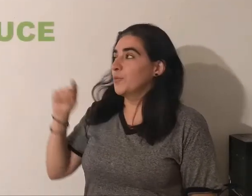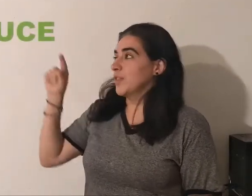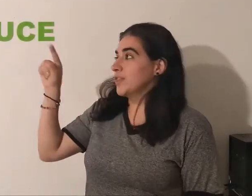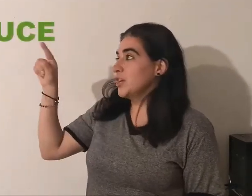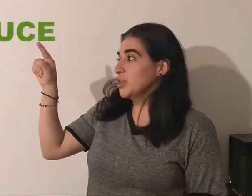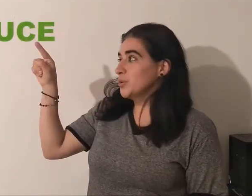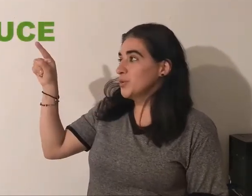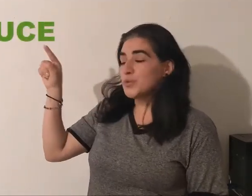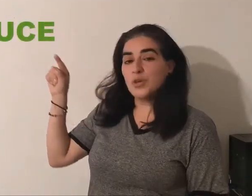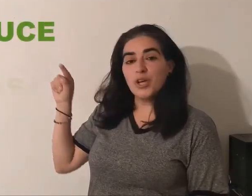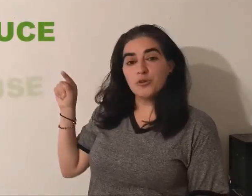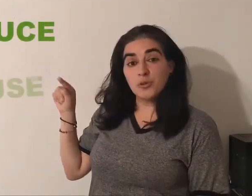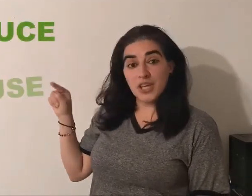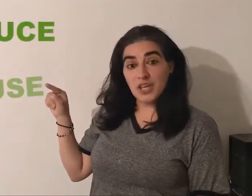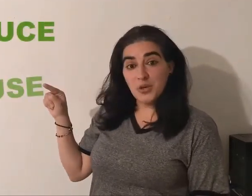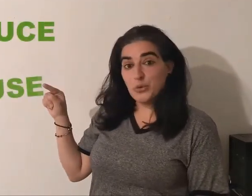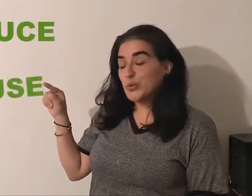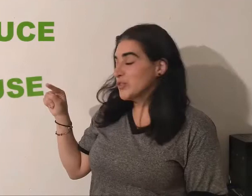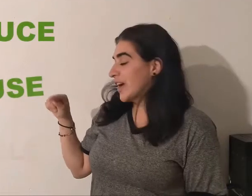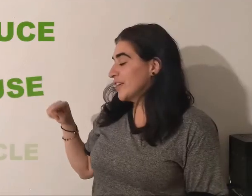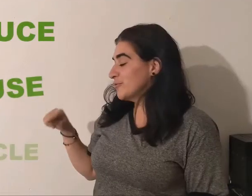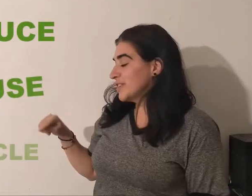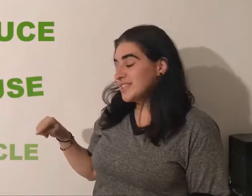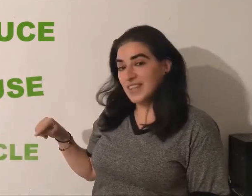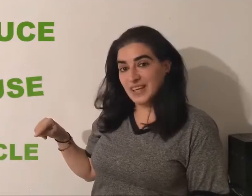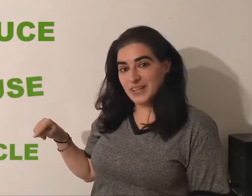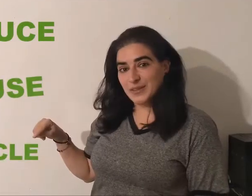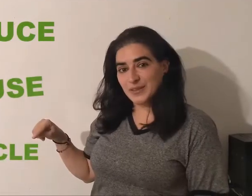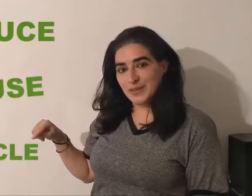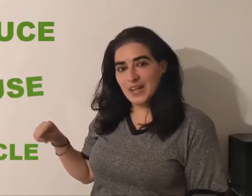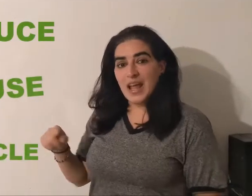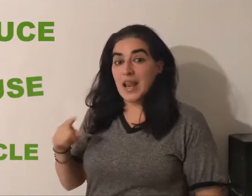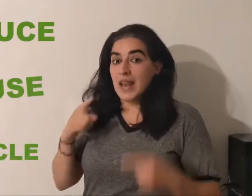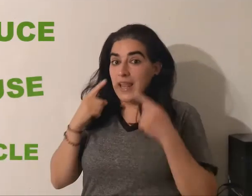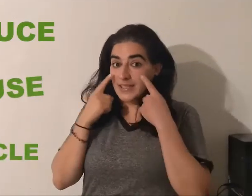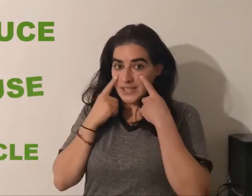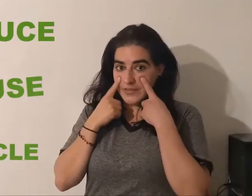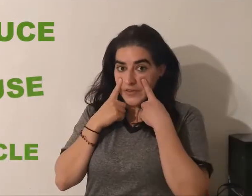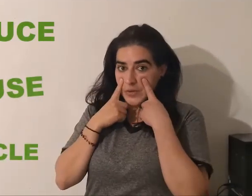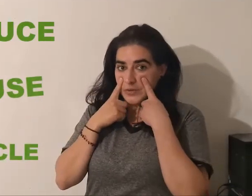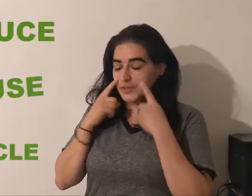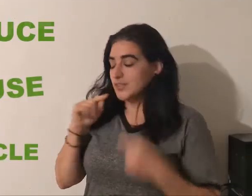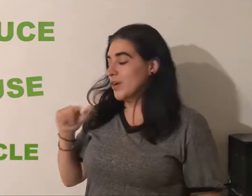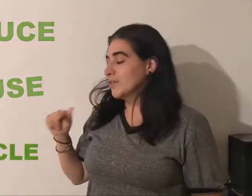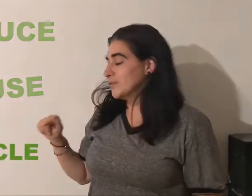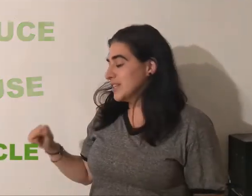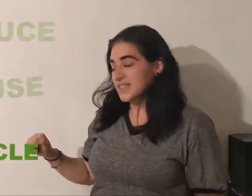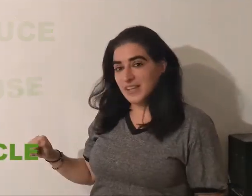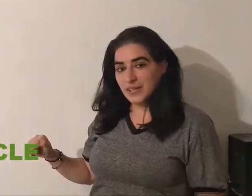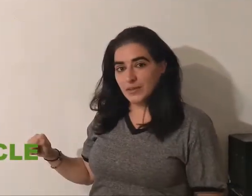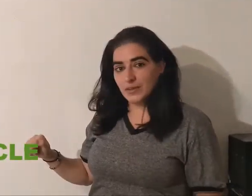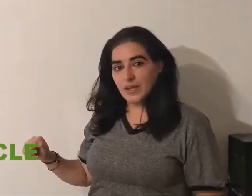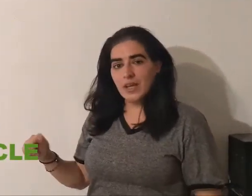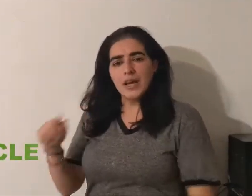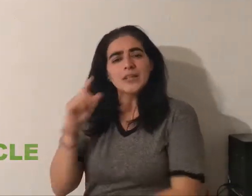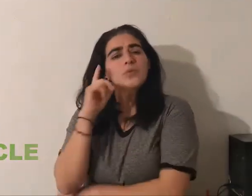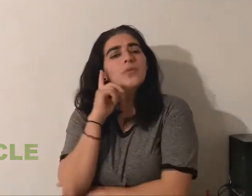reuse, reuse, and recycle. Let's focus on recycle. And what